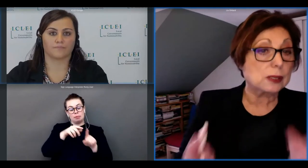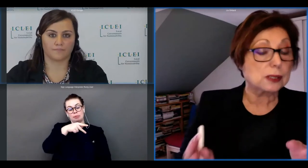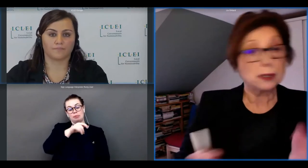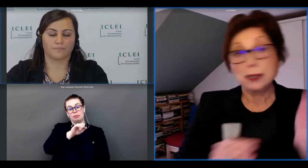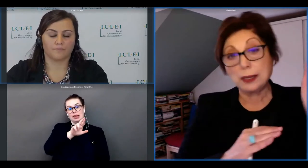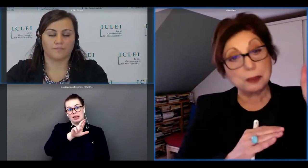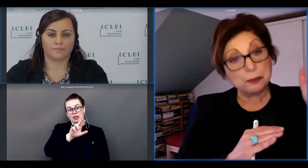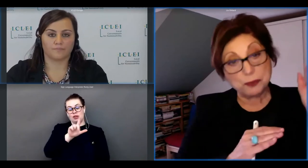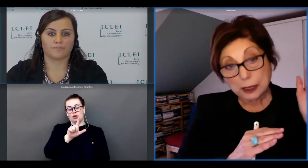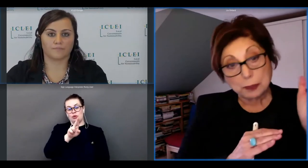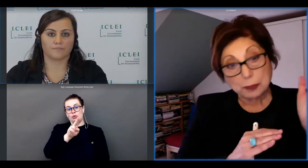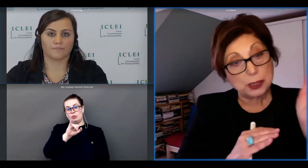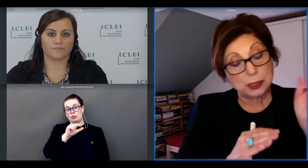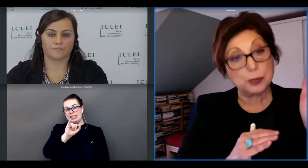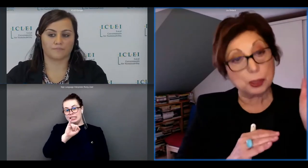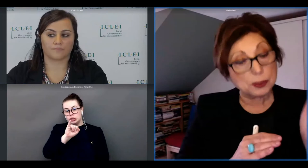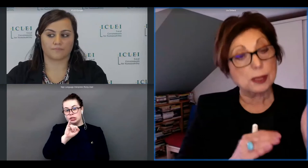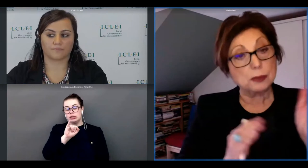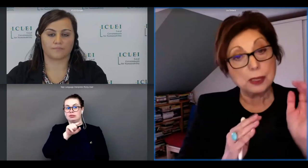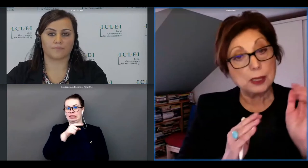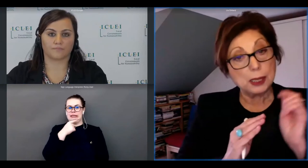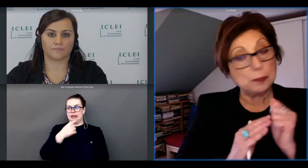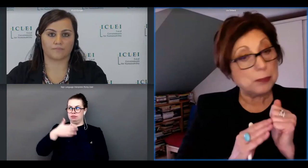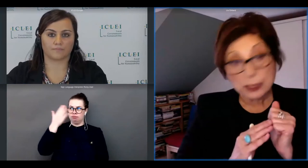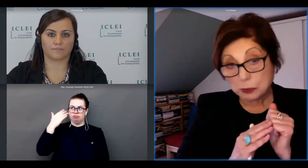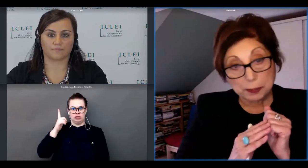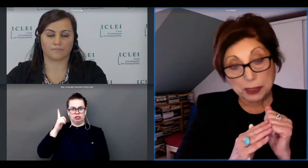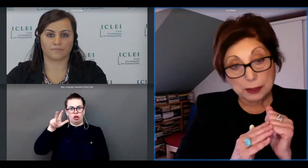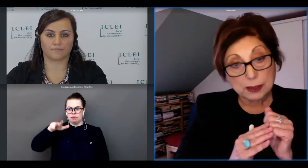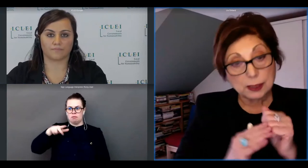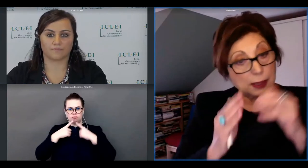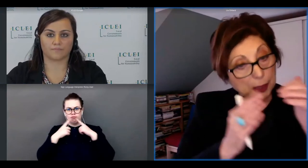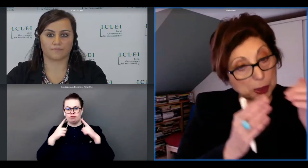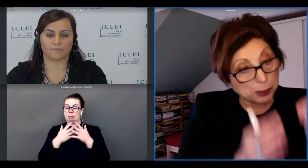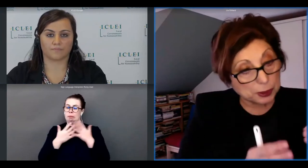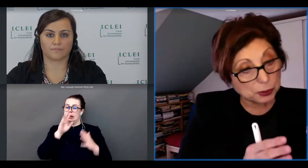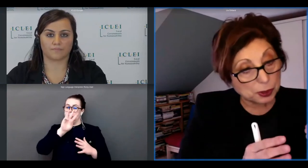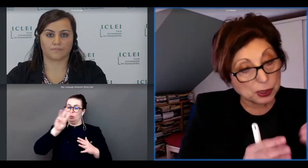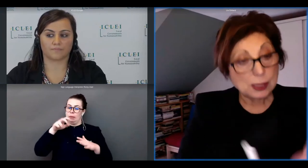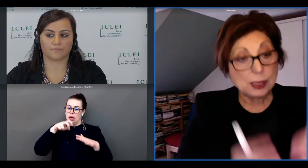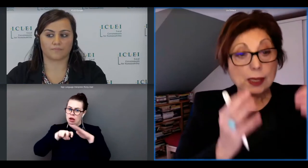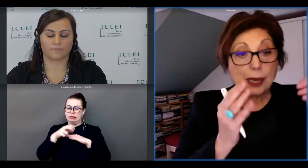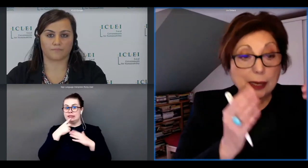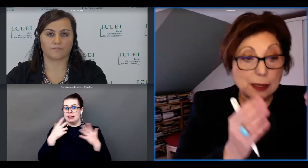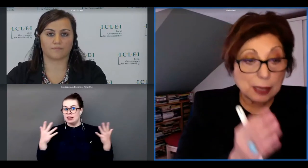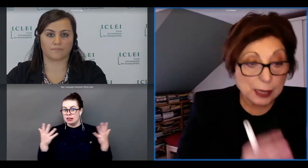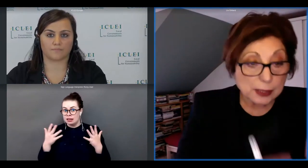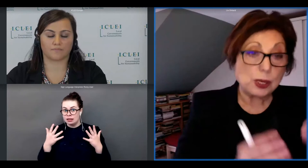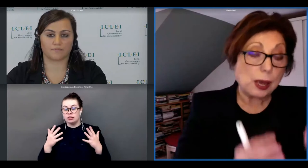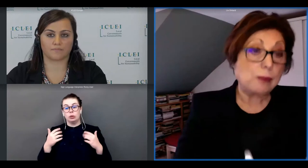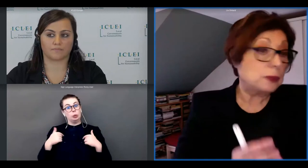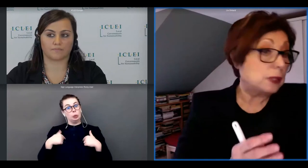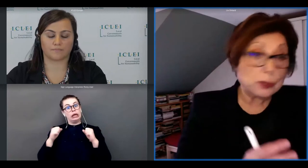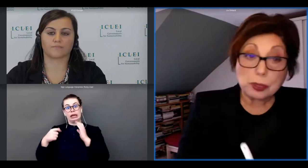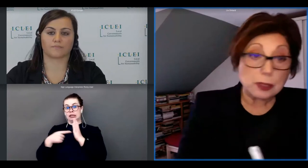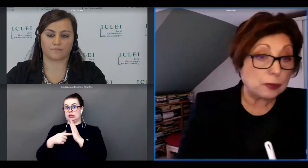discussed at the very beginning of the lockdown in many webinars his point was unless we